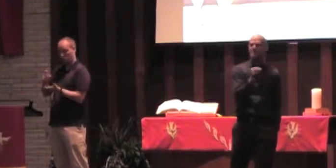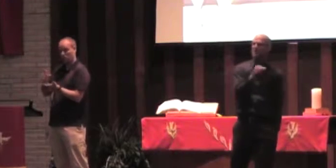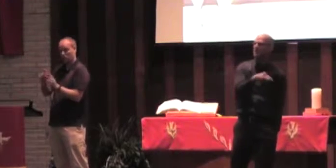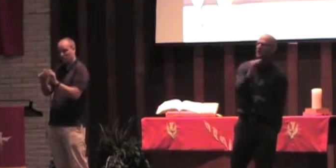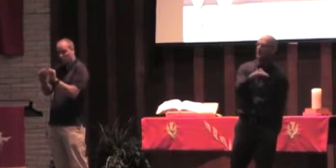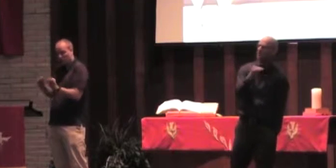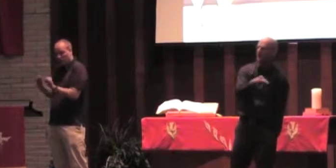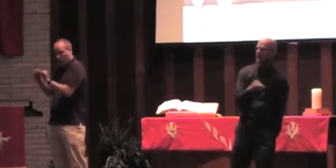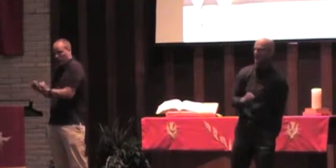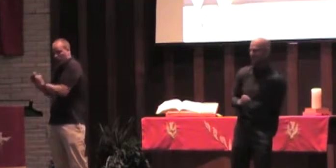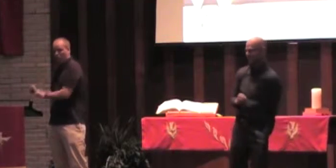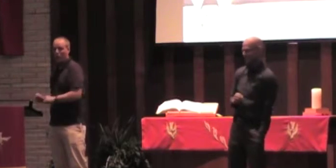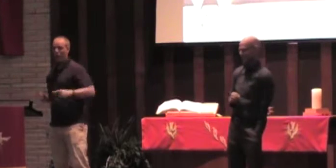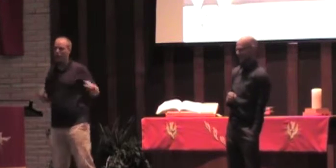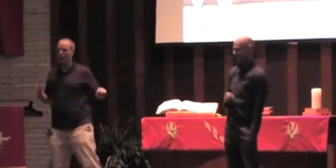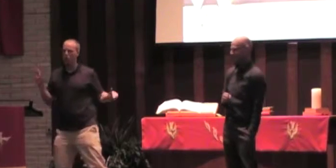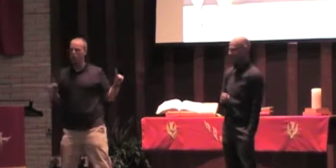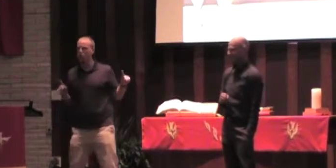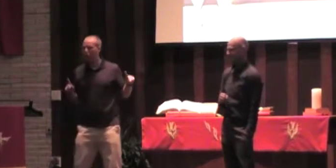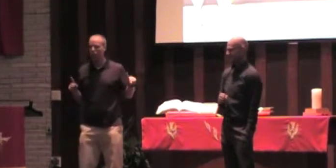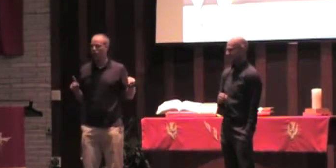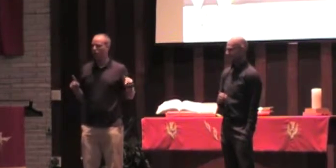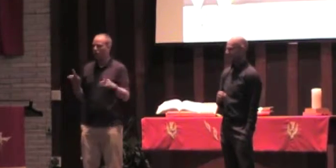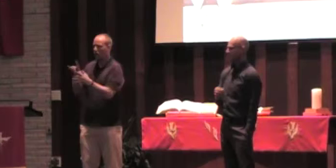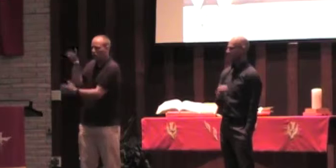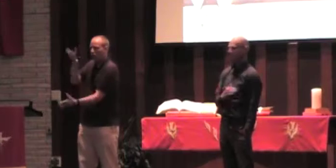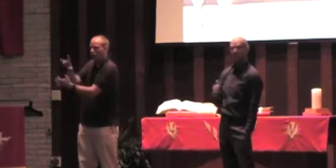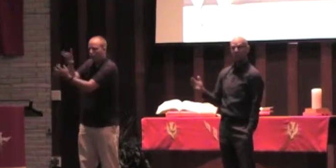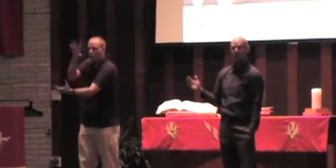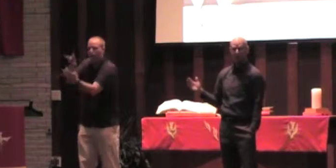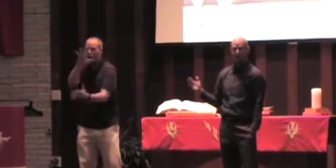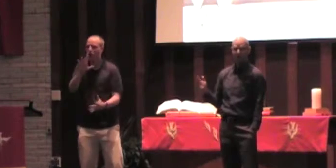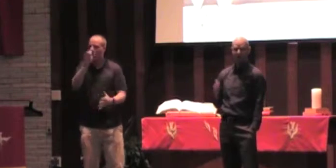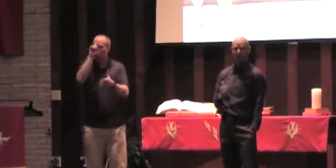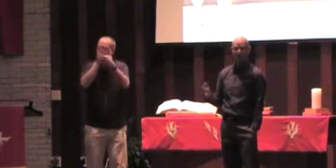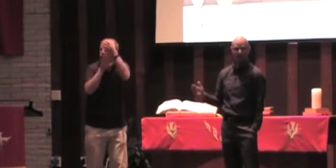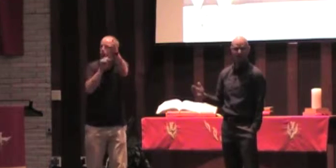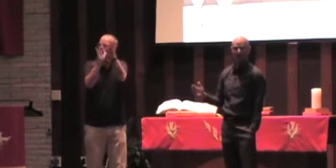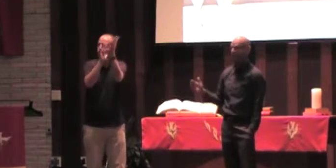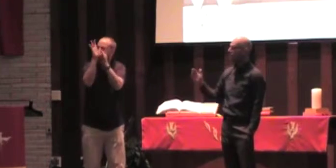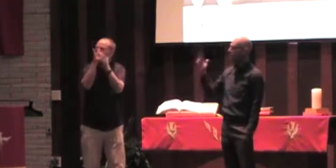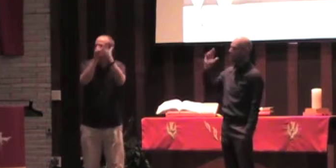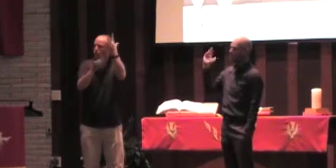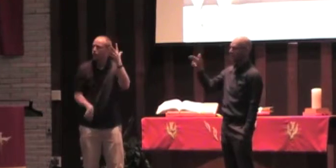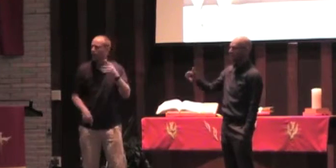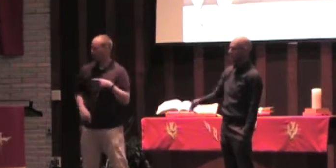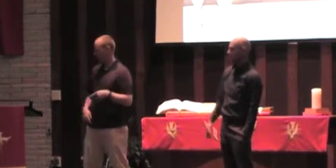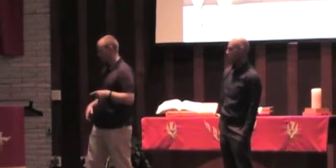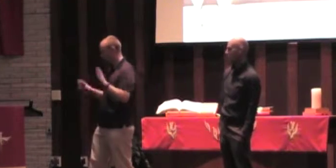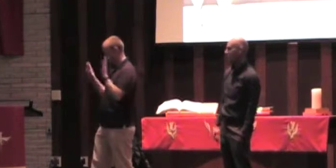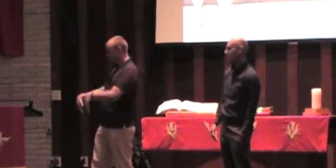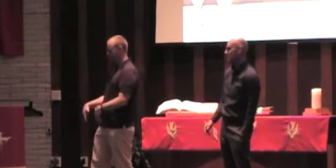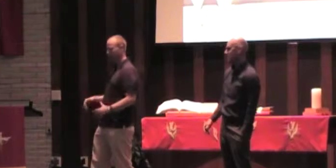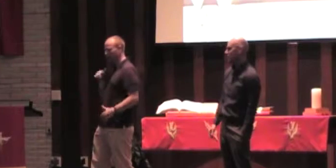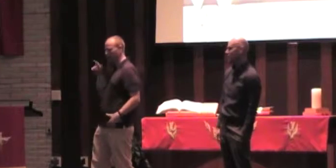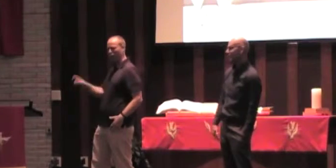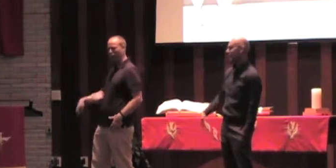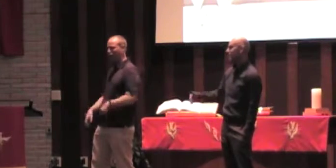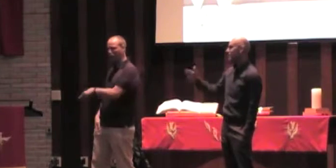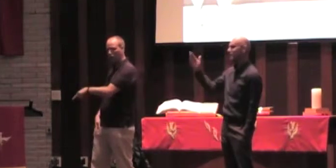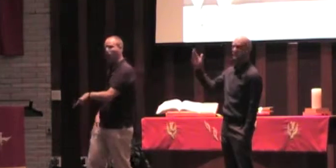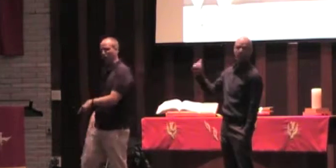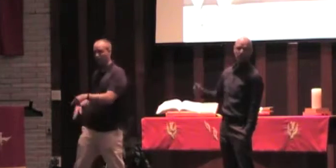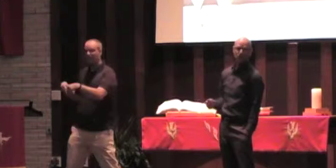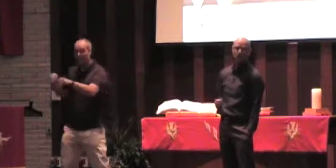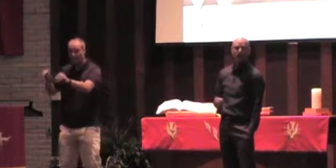movement of Jesus, people aren't buying it anymore. Because Apostle Paul is going around saying, hey, you can just buy these on the Home Shopping Network,